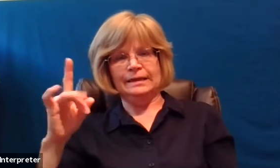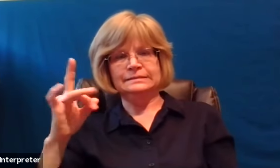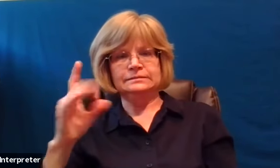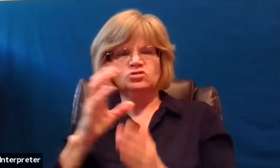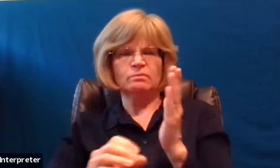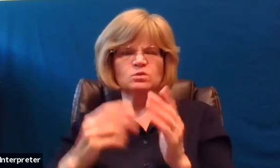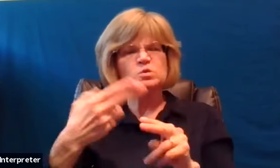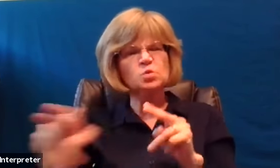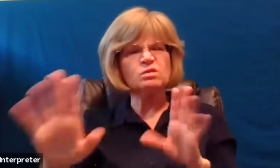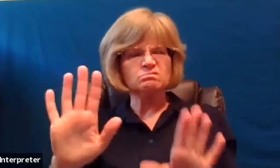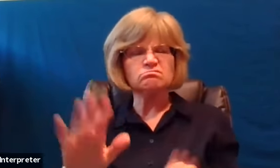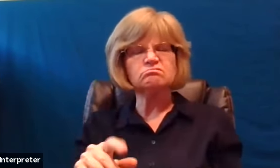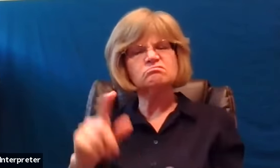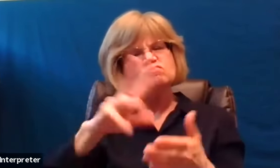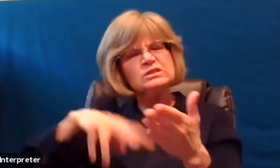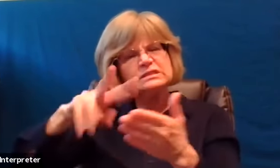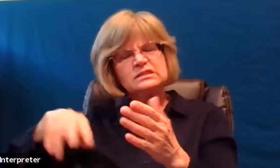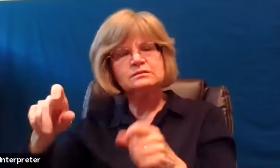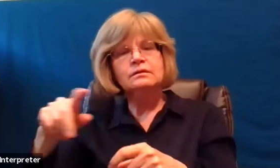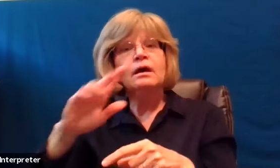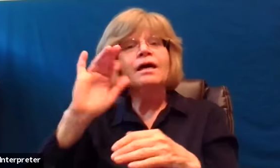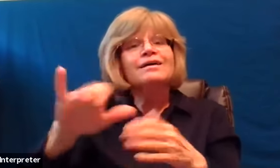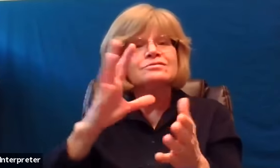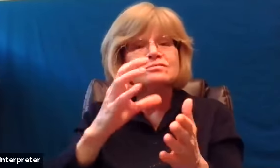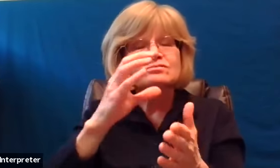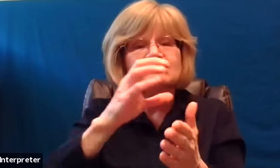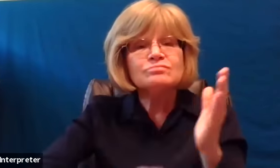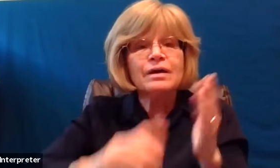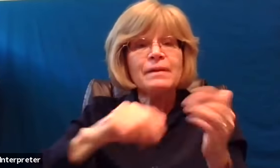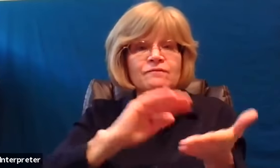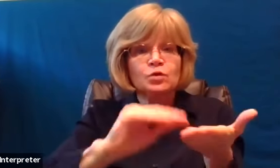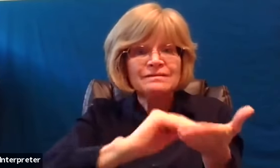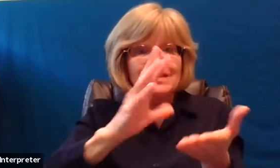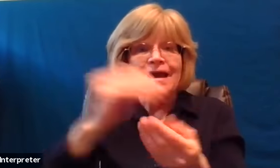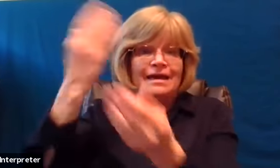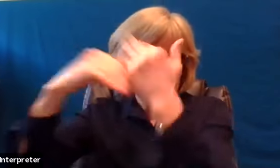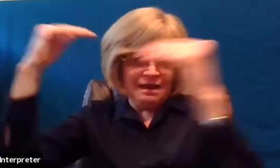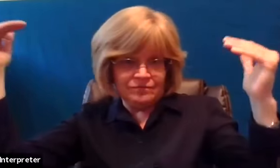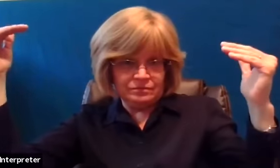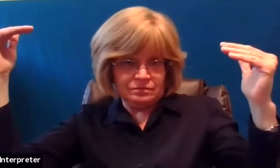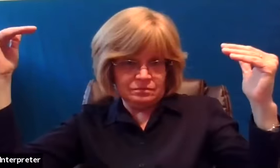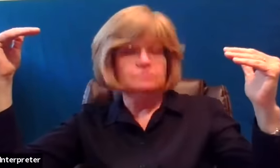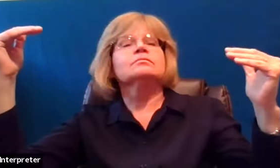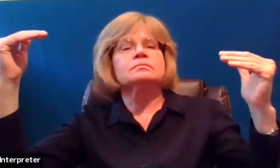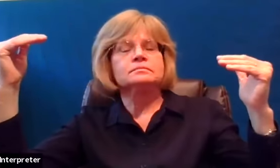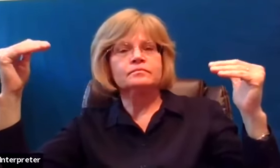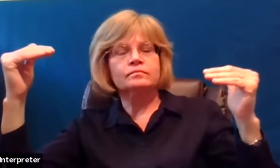long the entire chapter is about forgiveness and heaven much in those verses